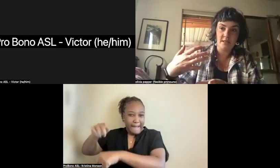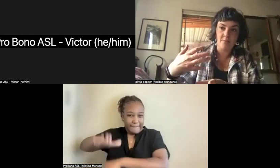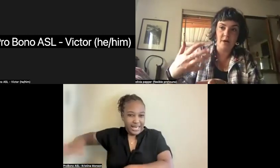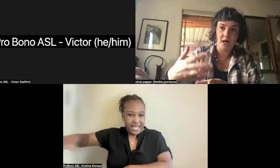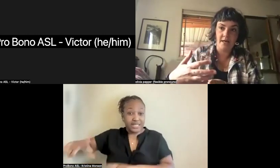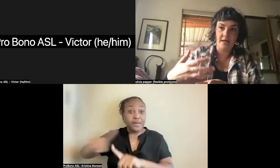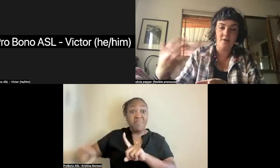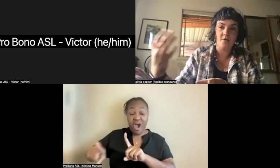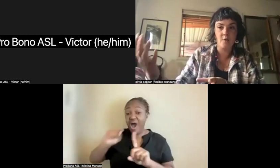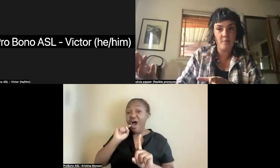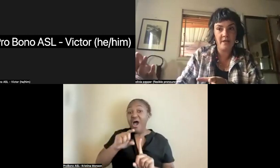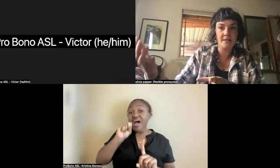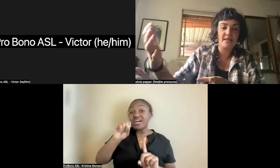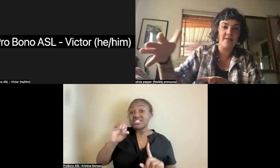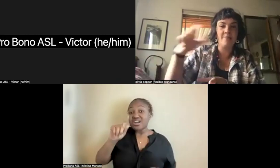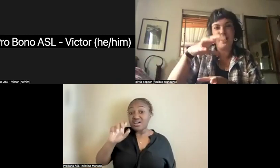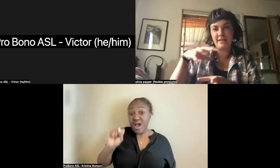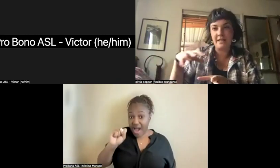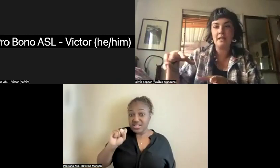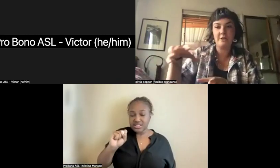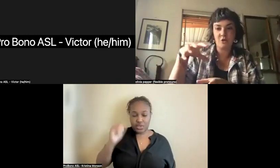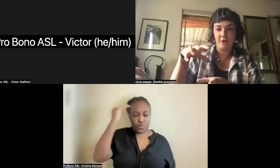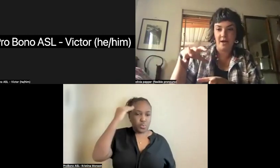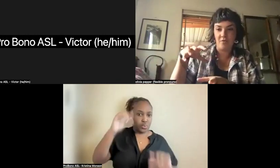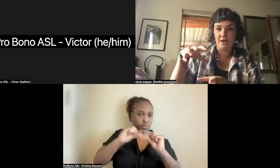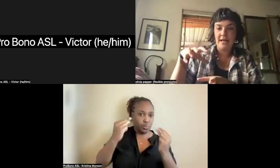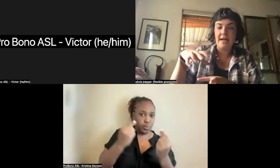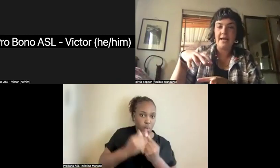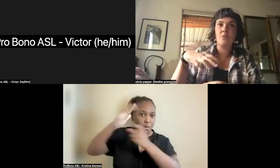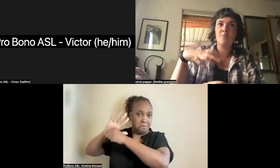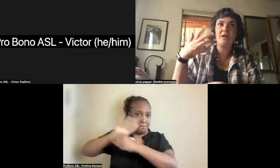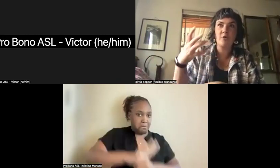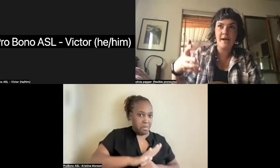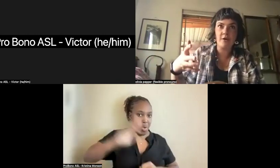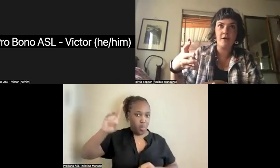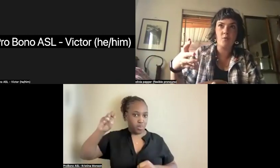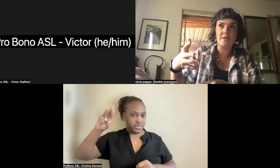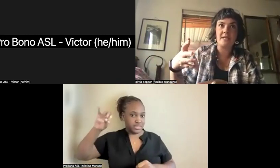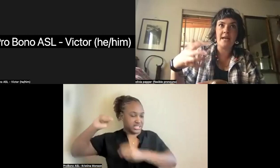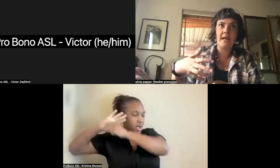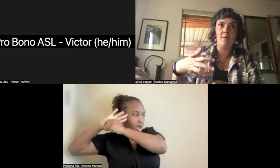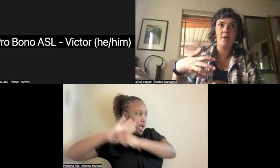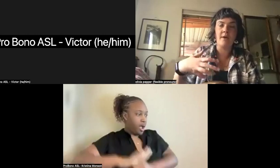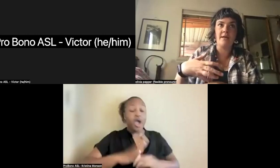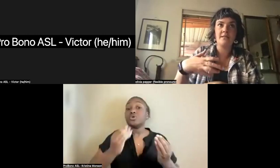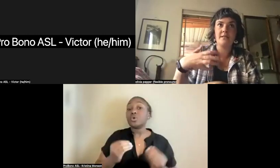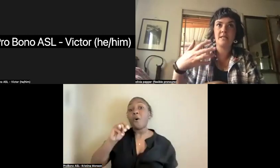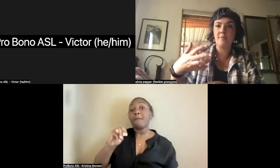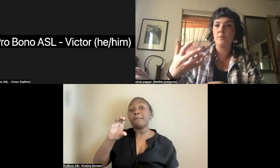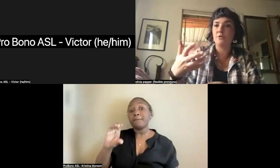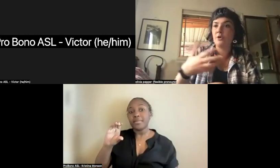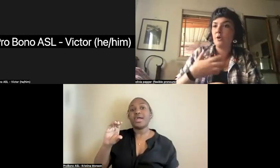by the Romans and then by the English crown. And so McGregor was a name that